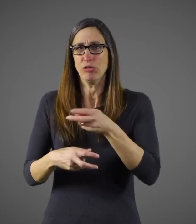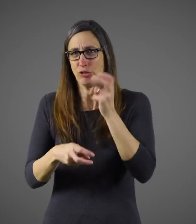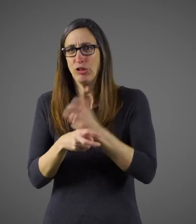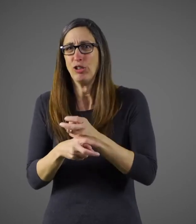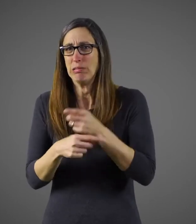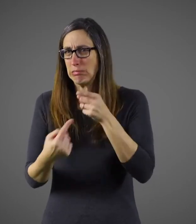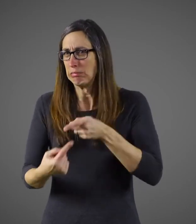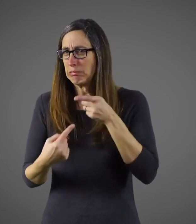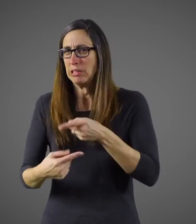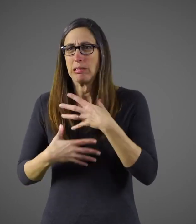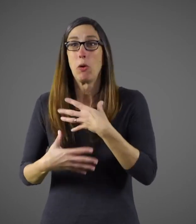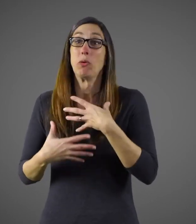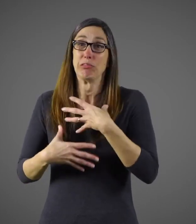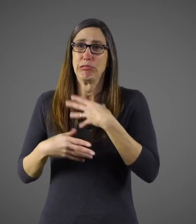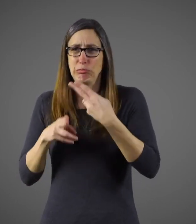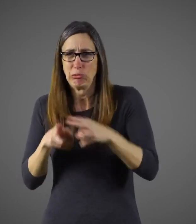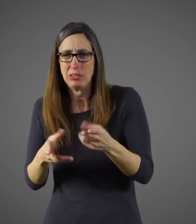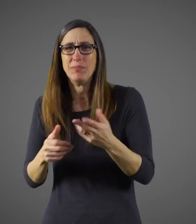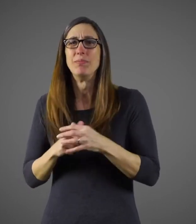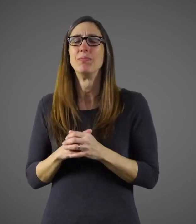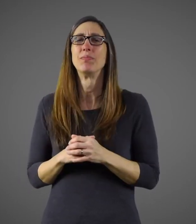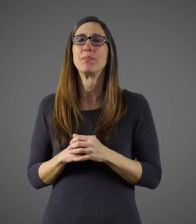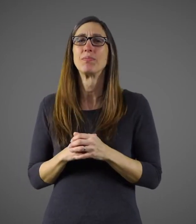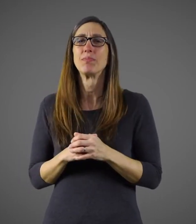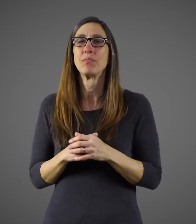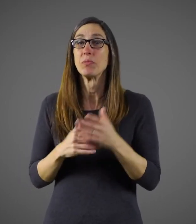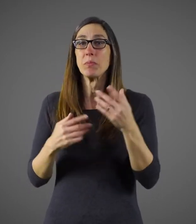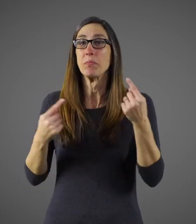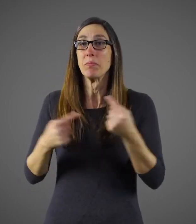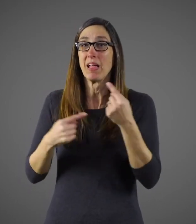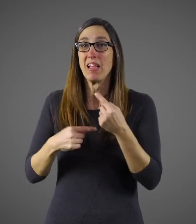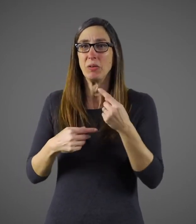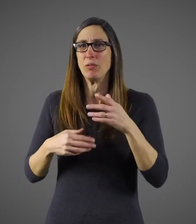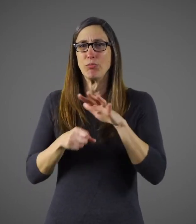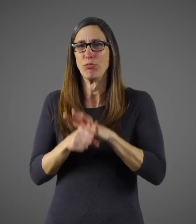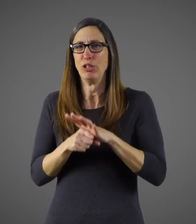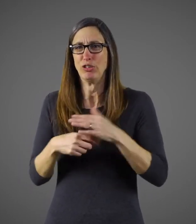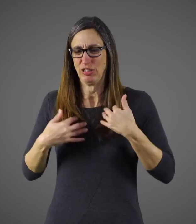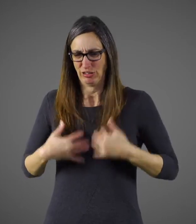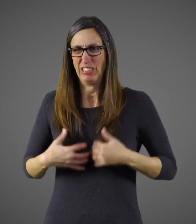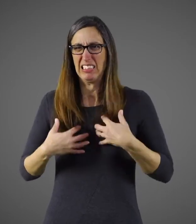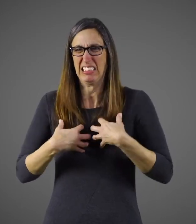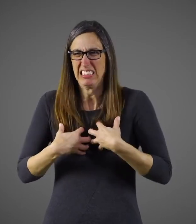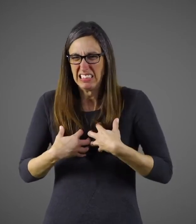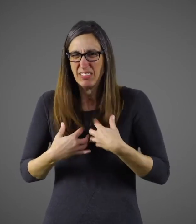If there's trouble breathing, shortness of breath or wheezing. pain or pressure in the chest,